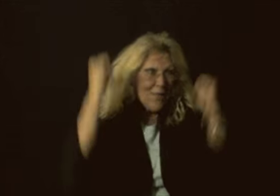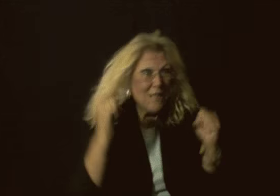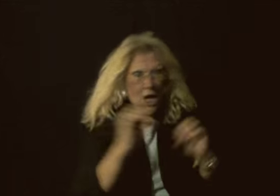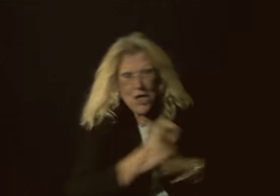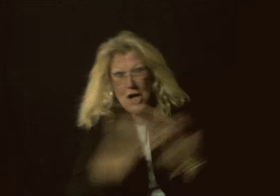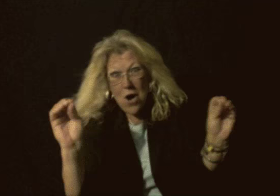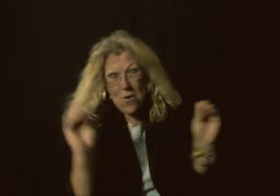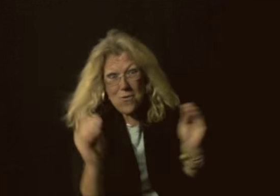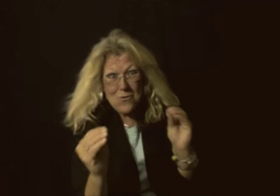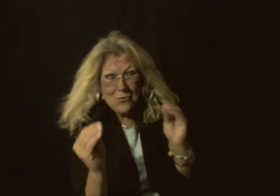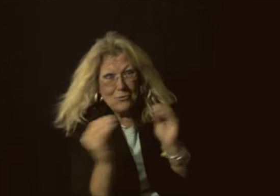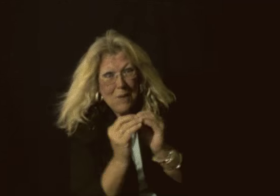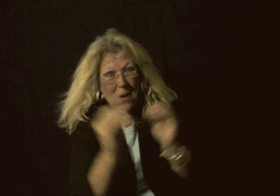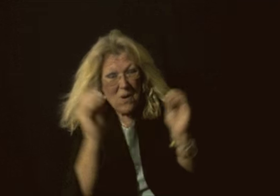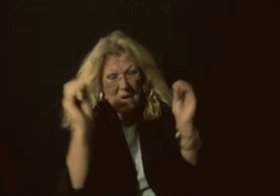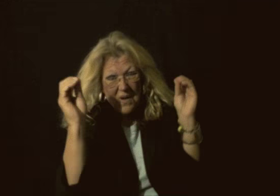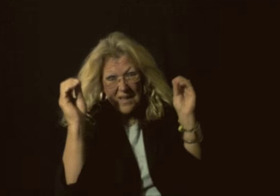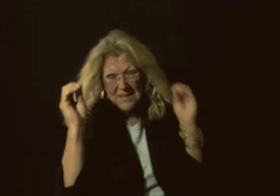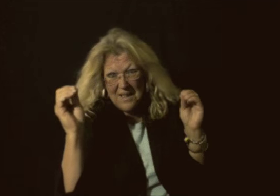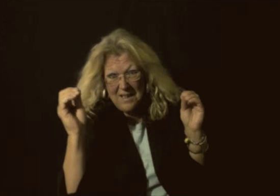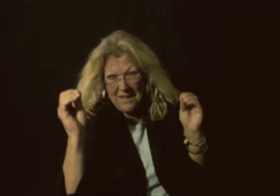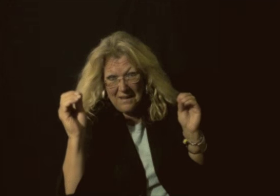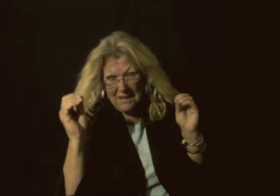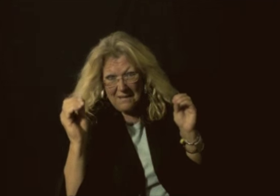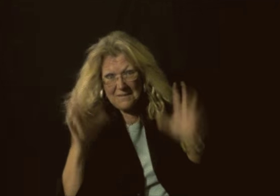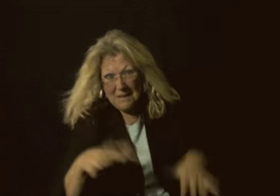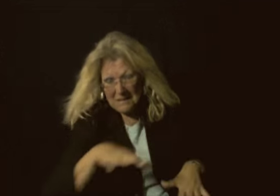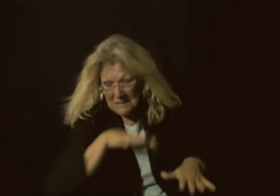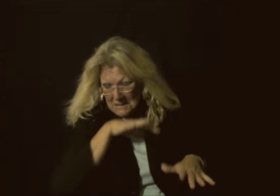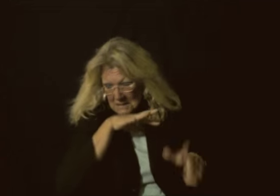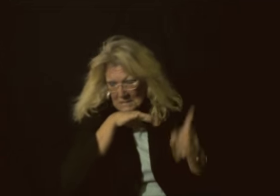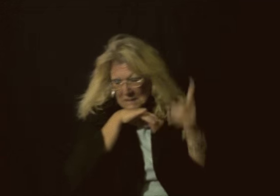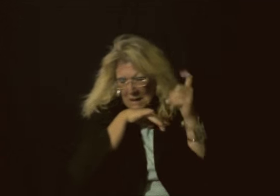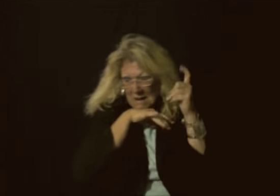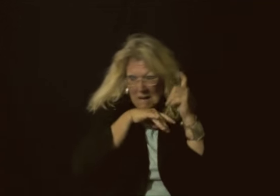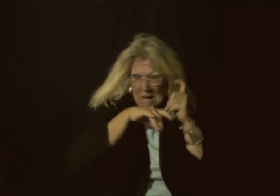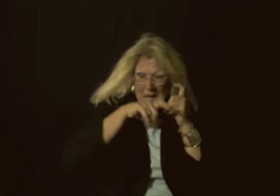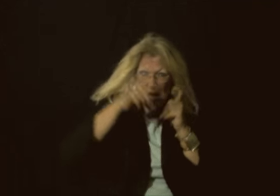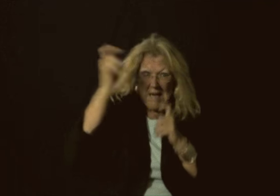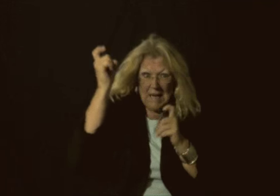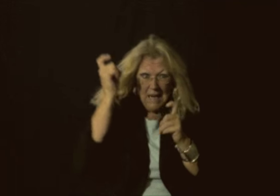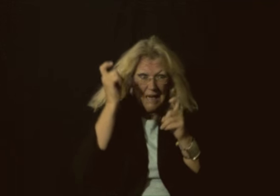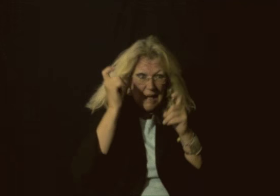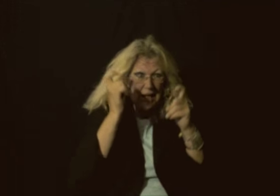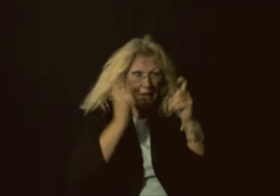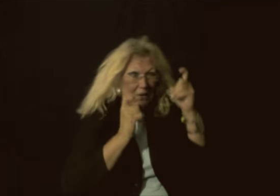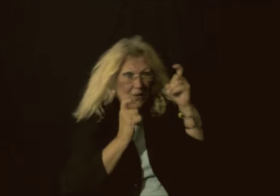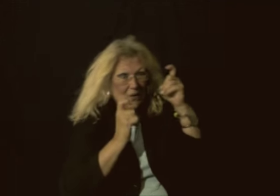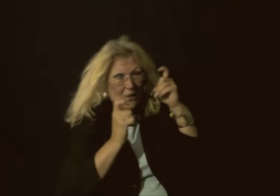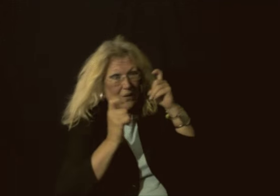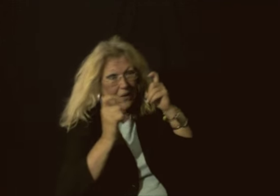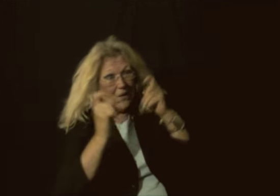No more teachers We can't think our minds books